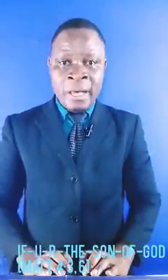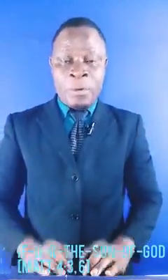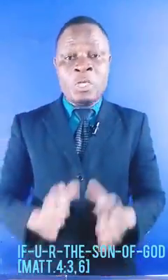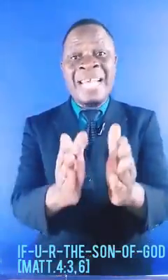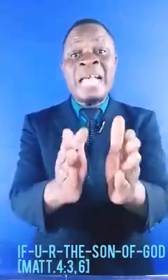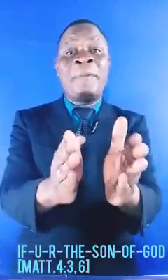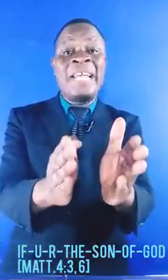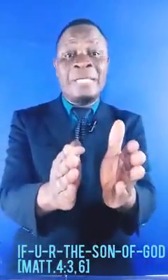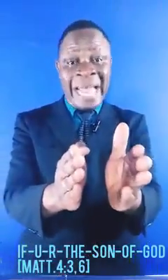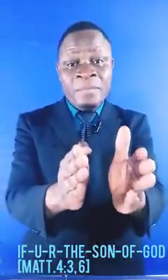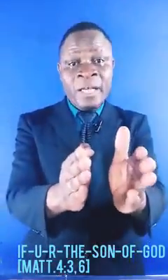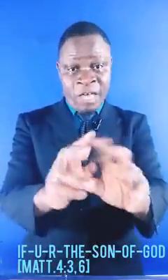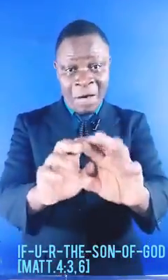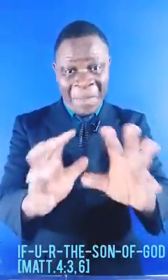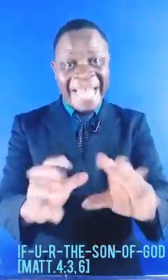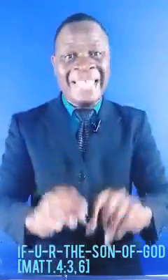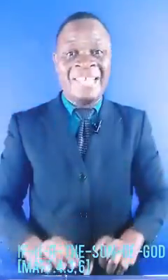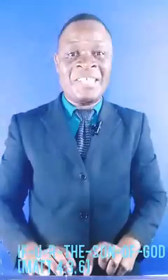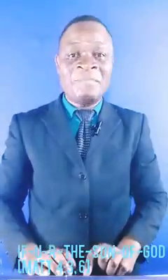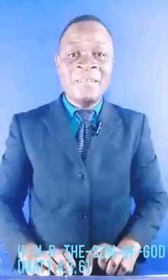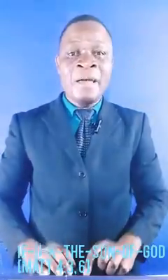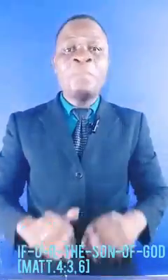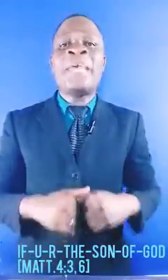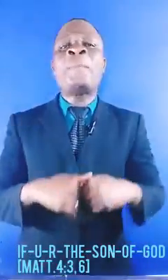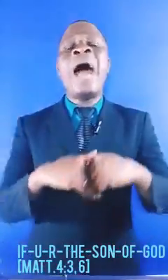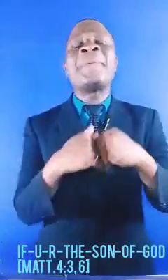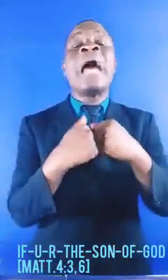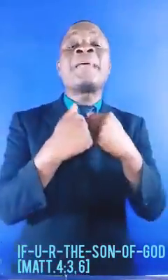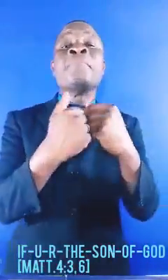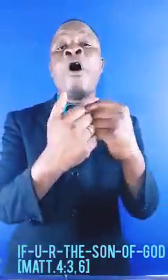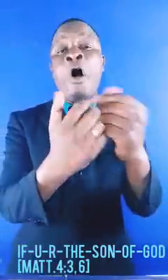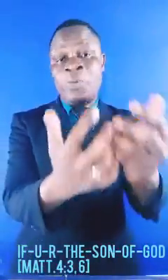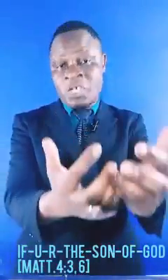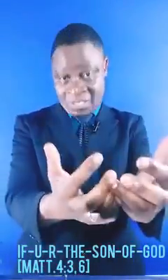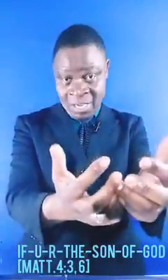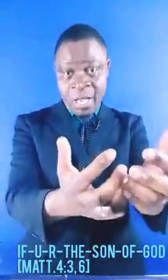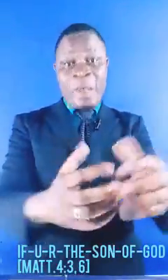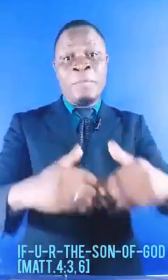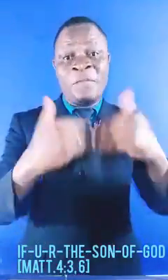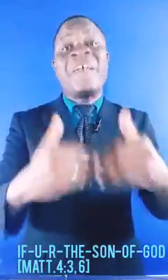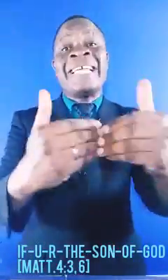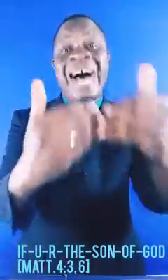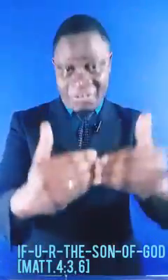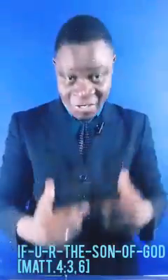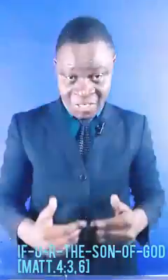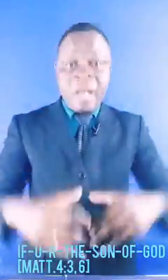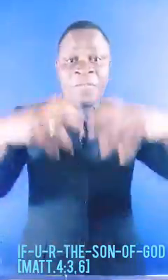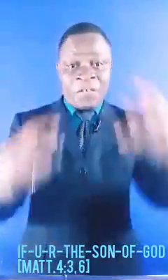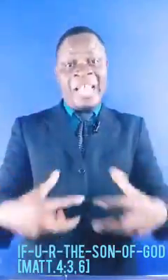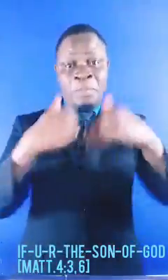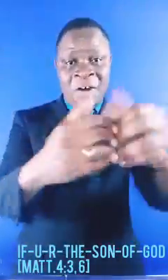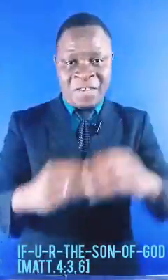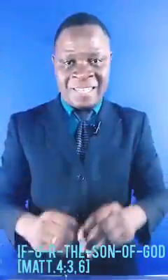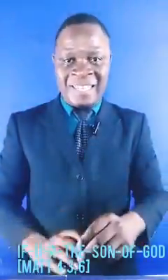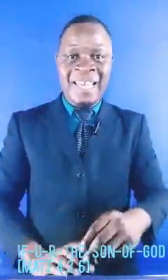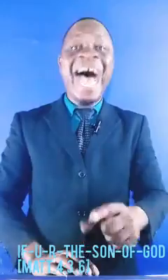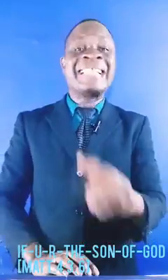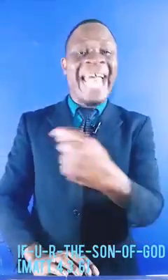Because what is happening today, if you are paying attention, people are becoming more obsessed with prophetic utterances, fresh prophecies, at the